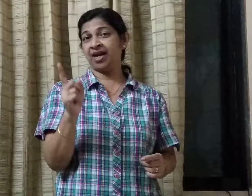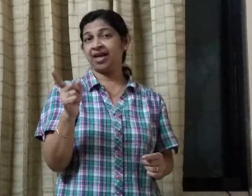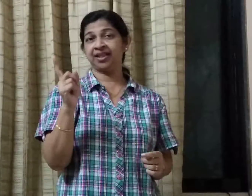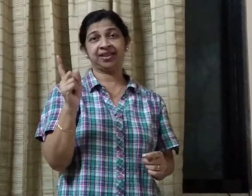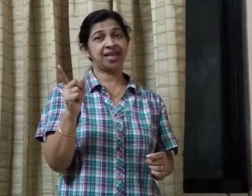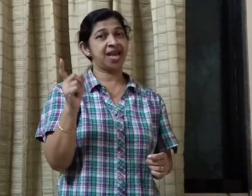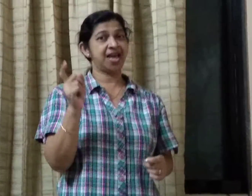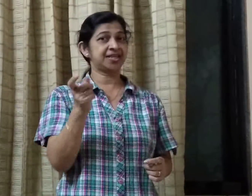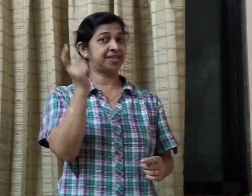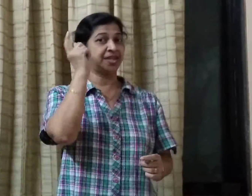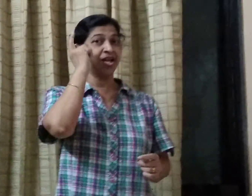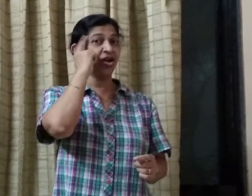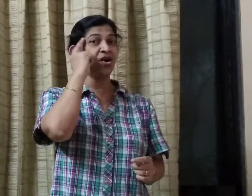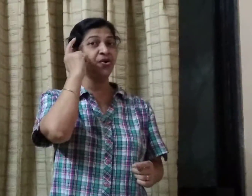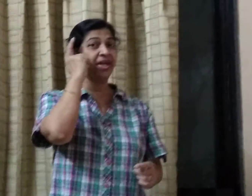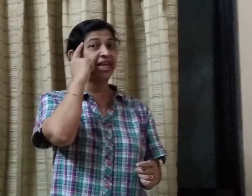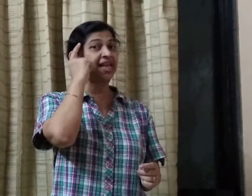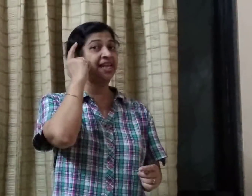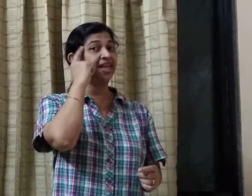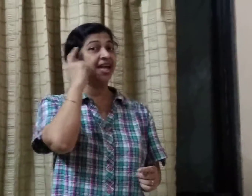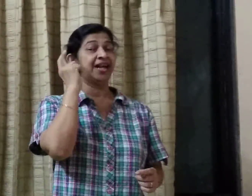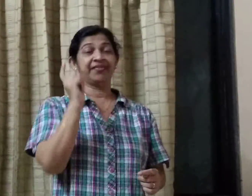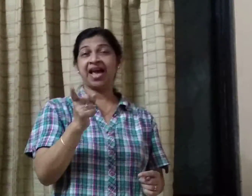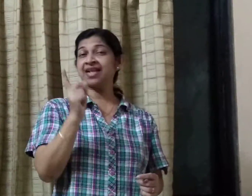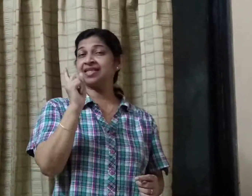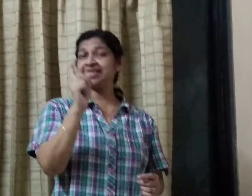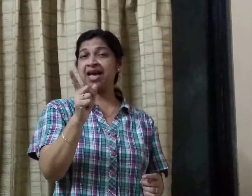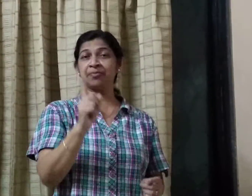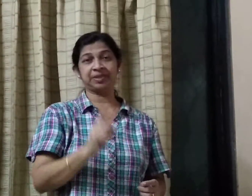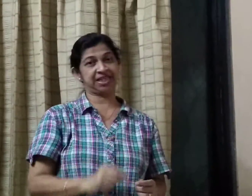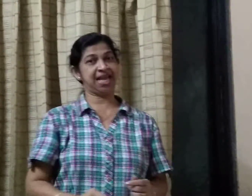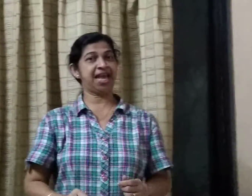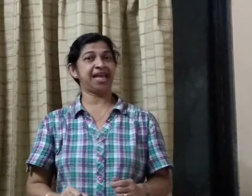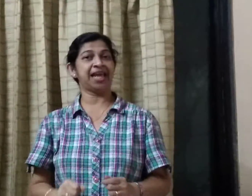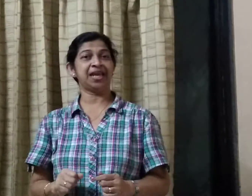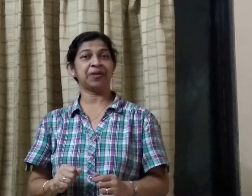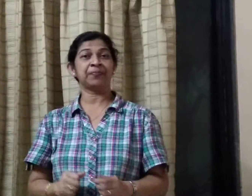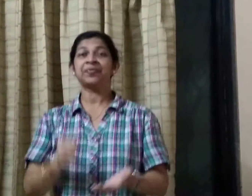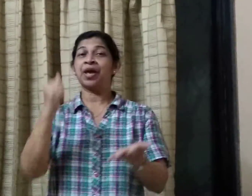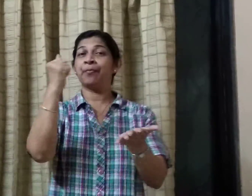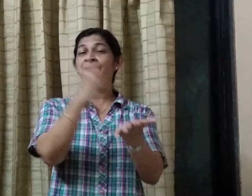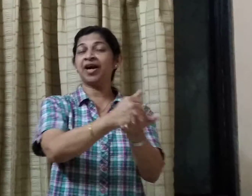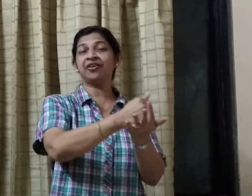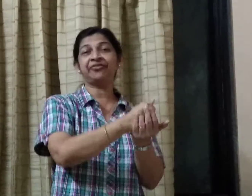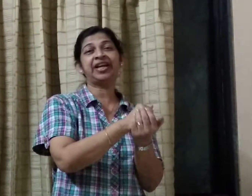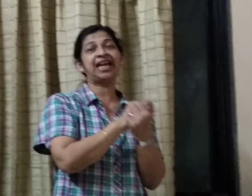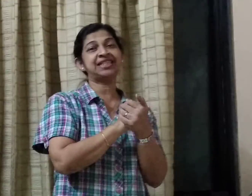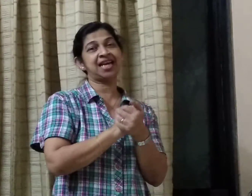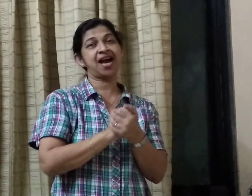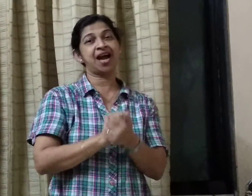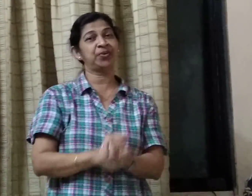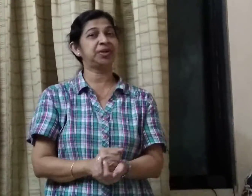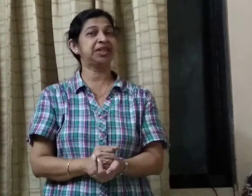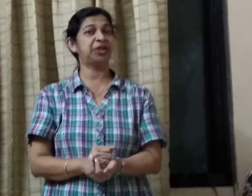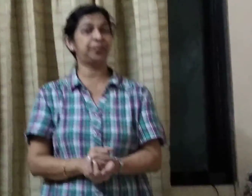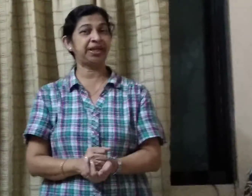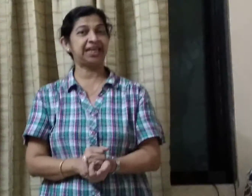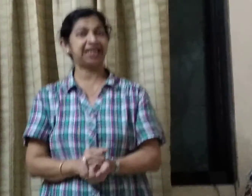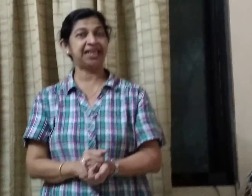there's no need that's something perfect I will be.